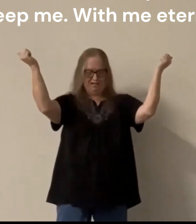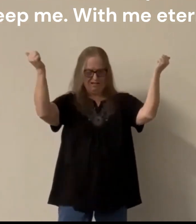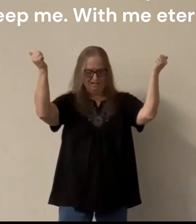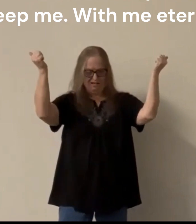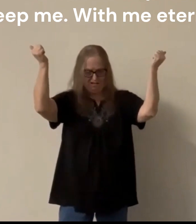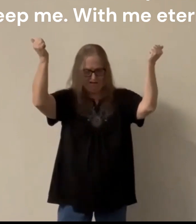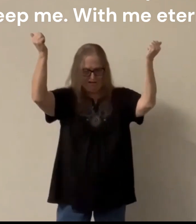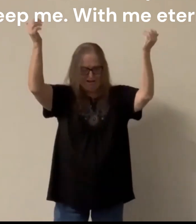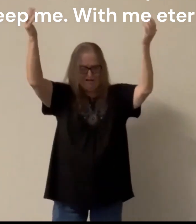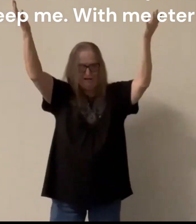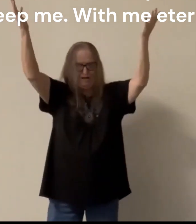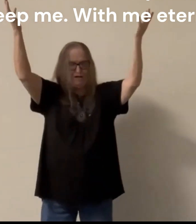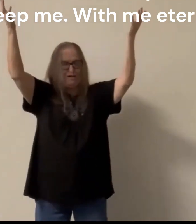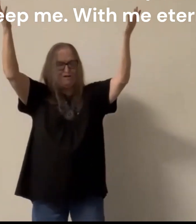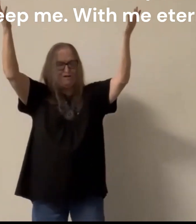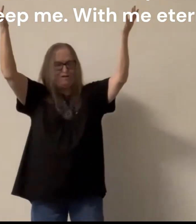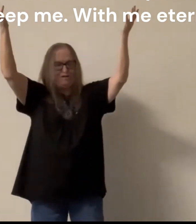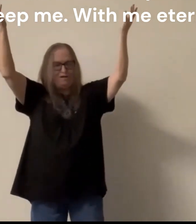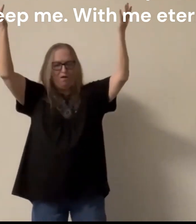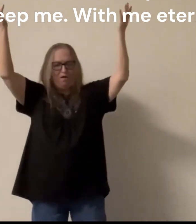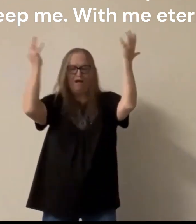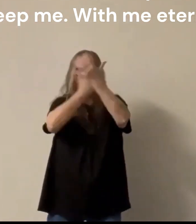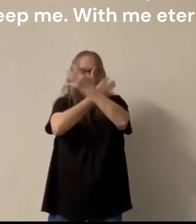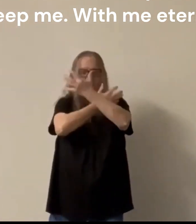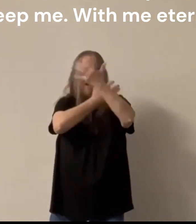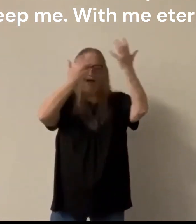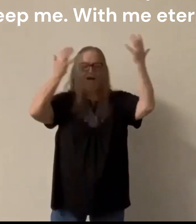But of course you can come with me. You don't need to ask.